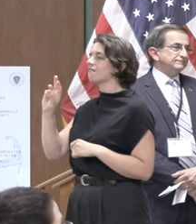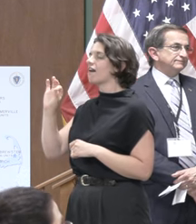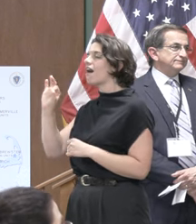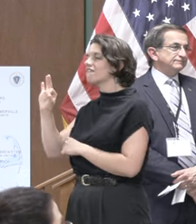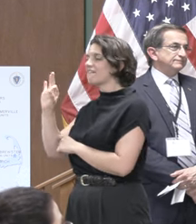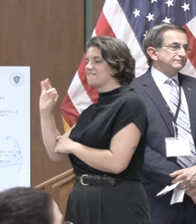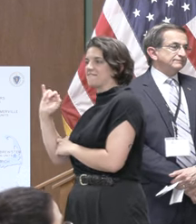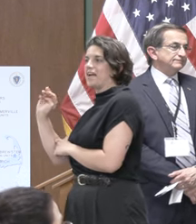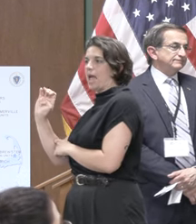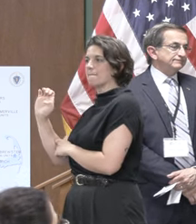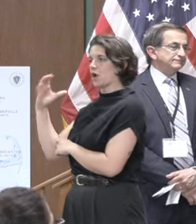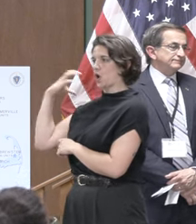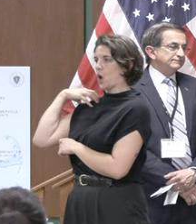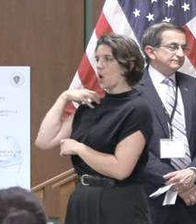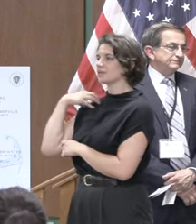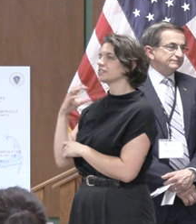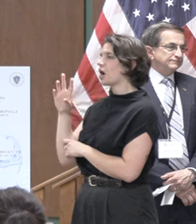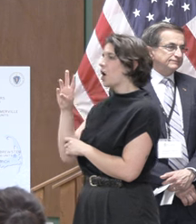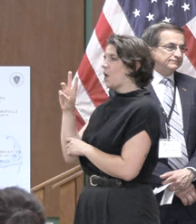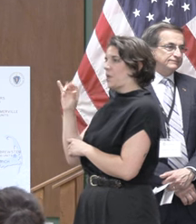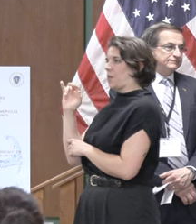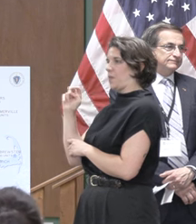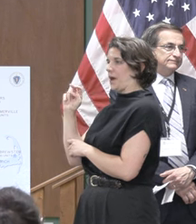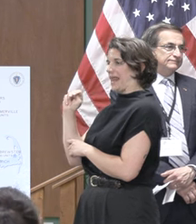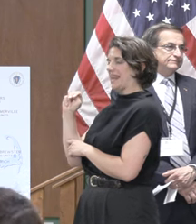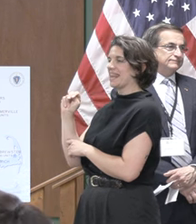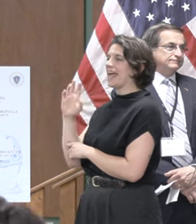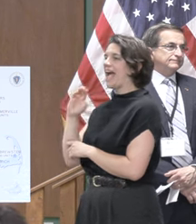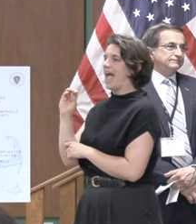by unanimous decision mvp mike o'brien